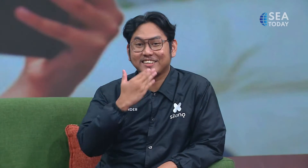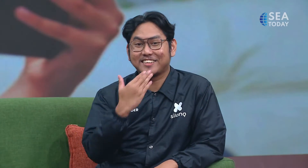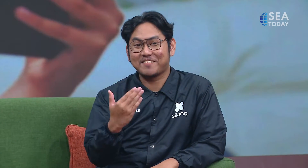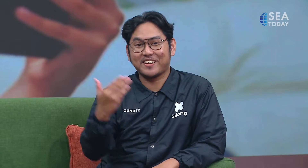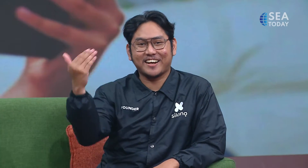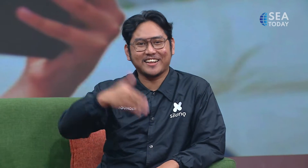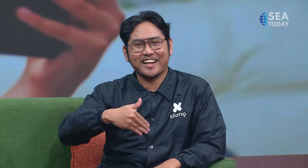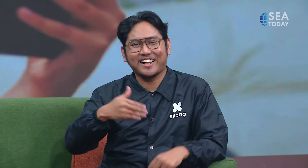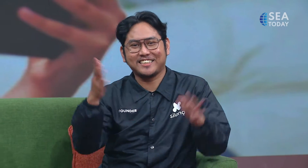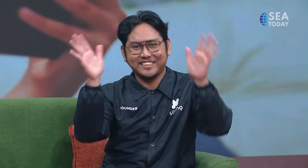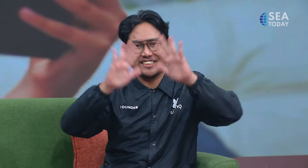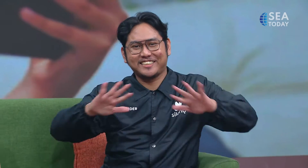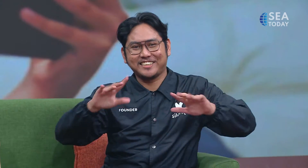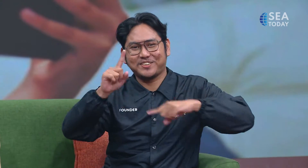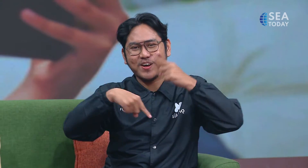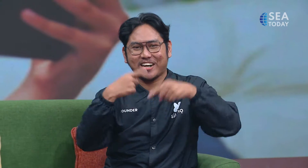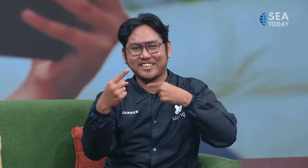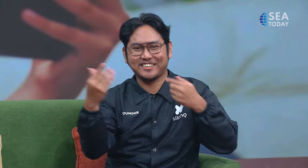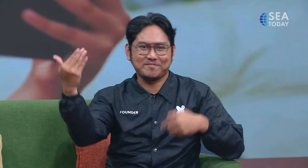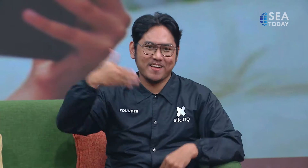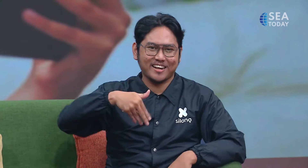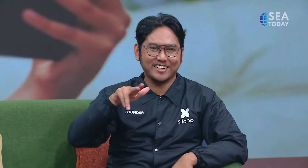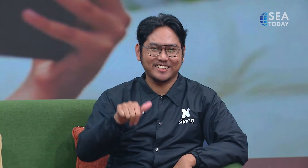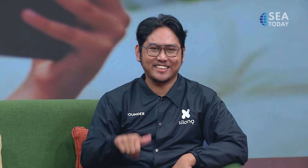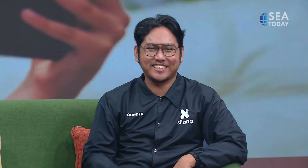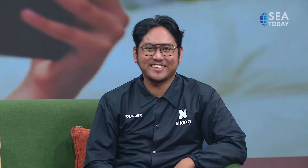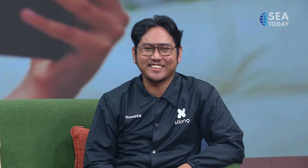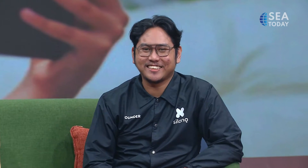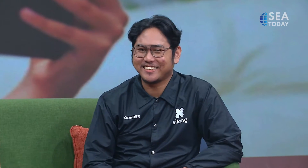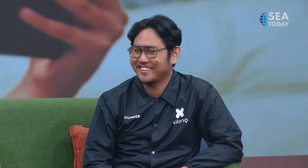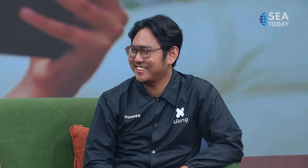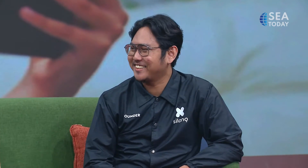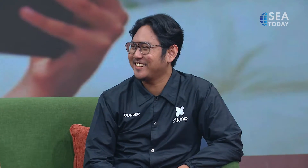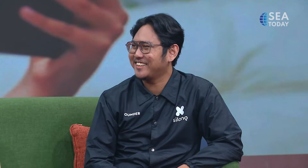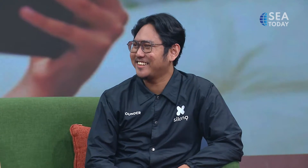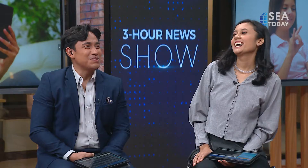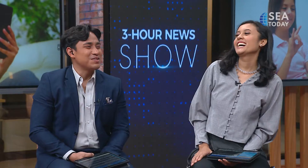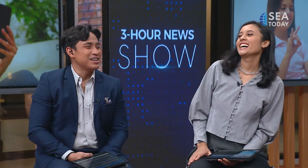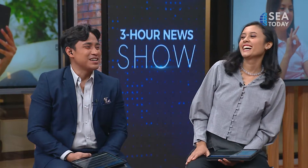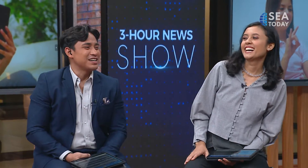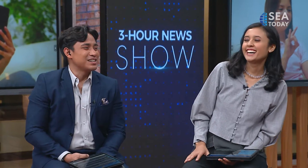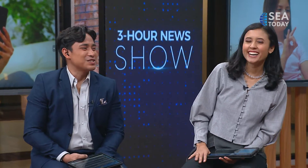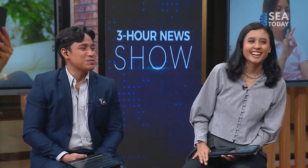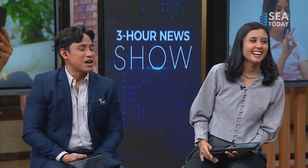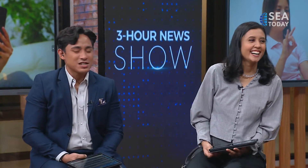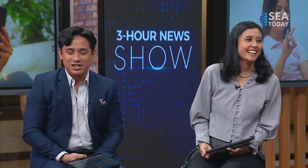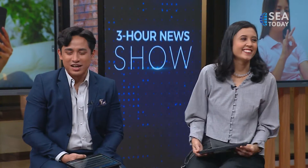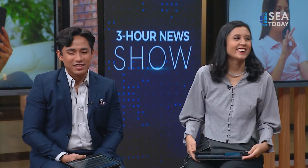welcome back to see the story thank you that